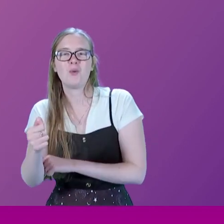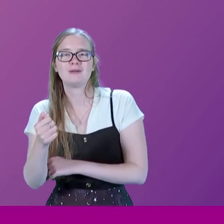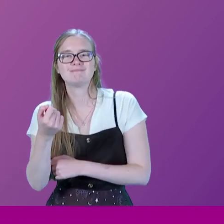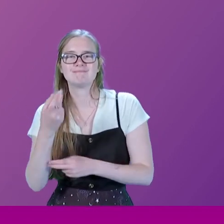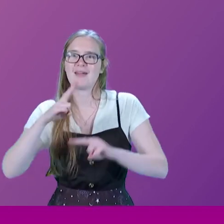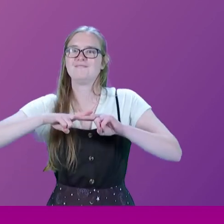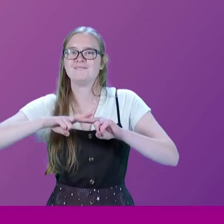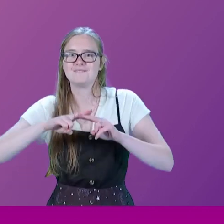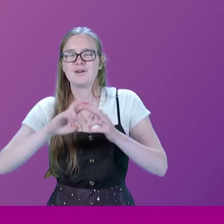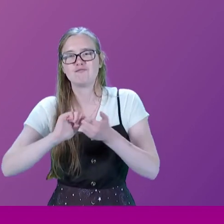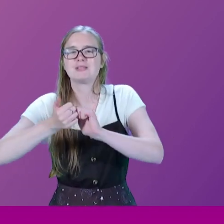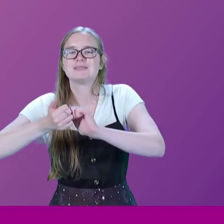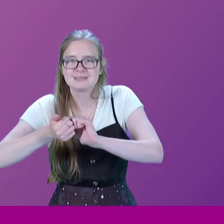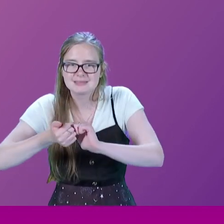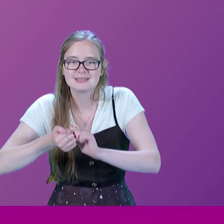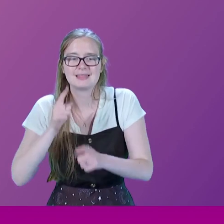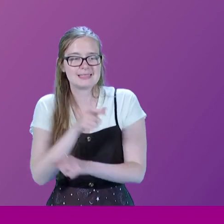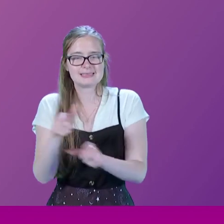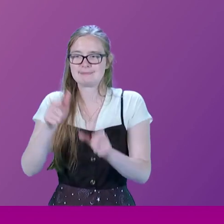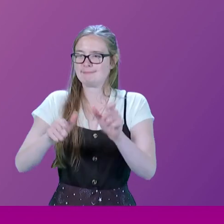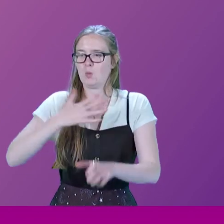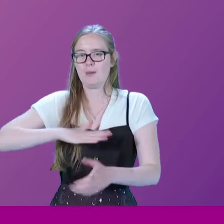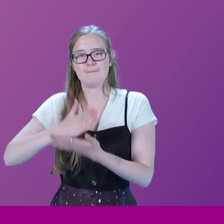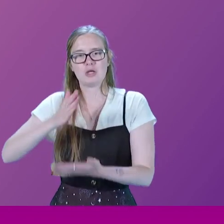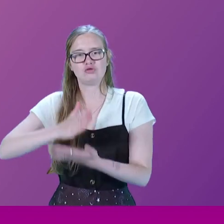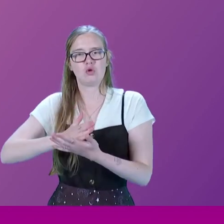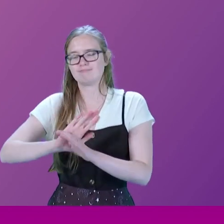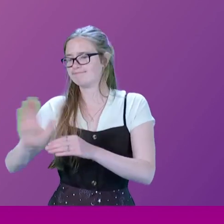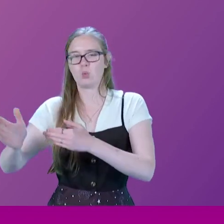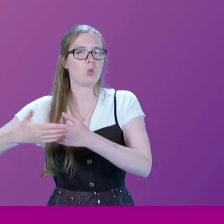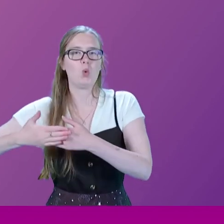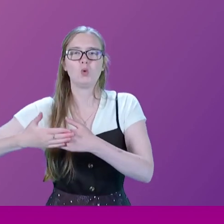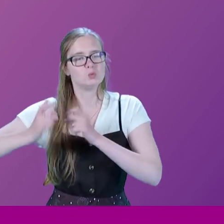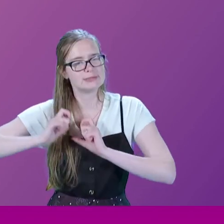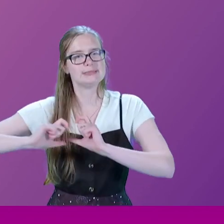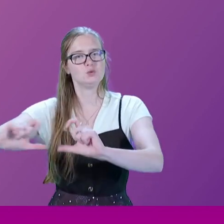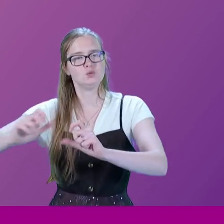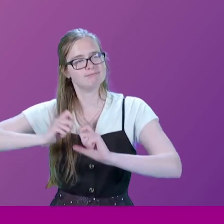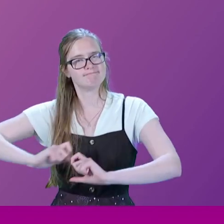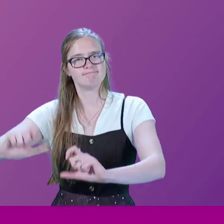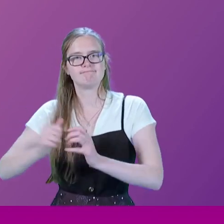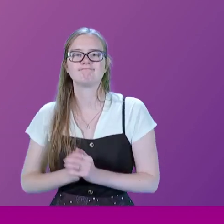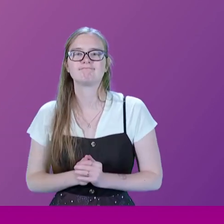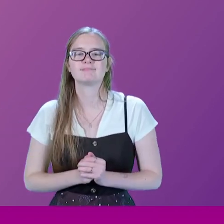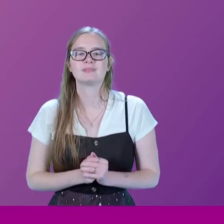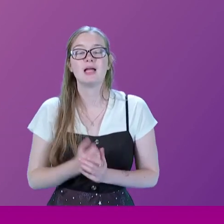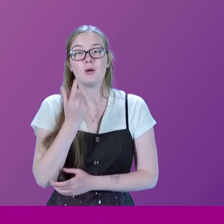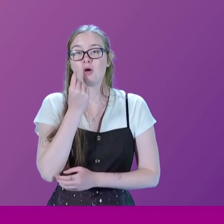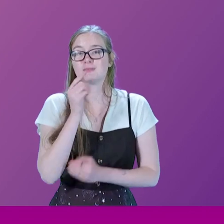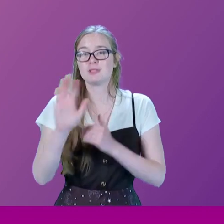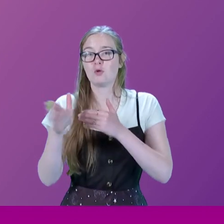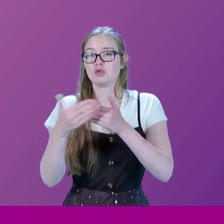And these people wanted to make sure that the railway was not closed. And as the possibility of closure